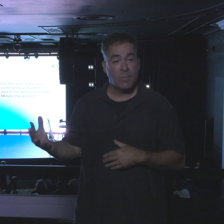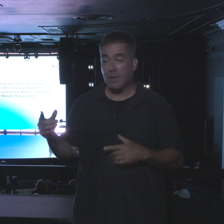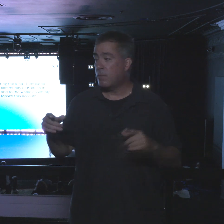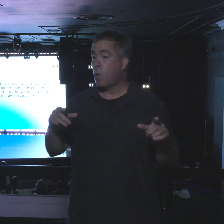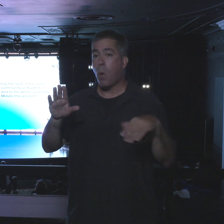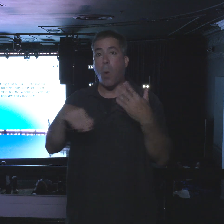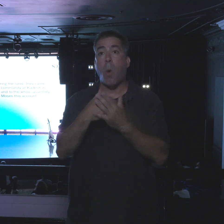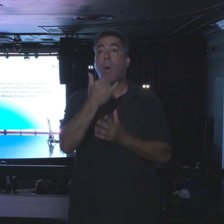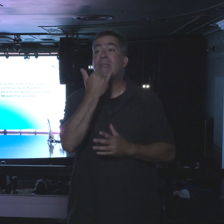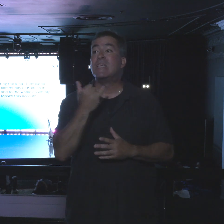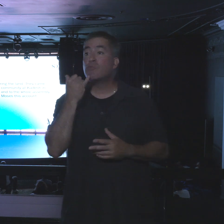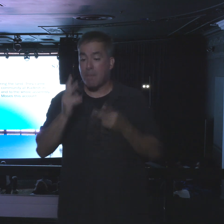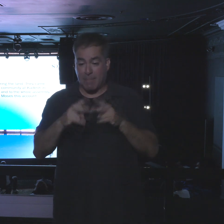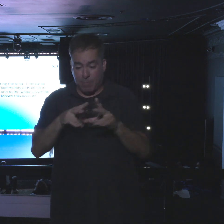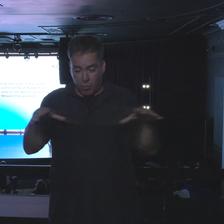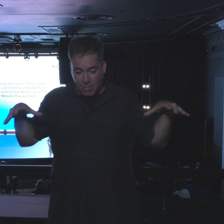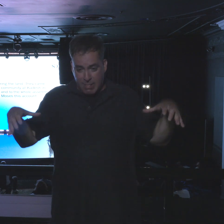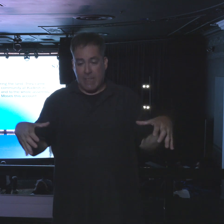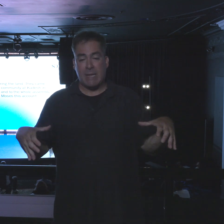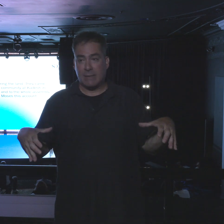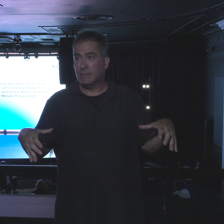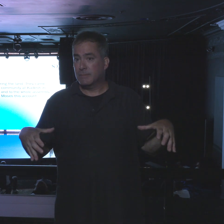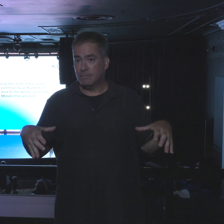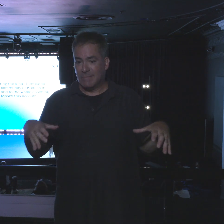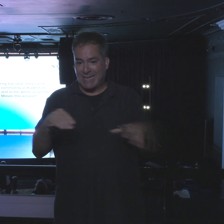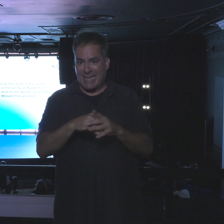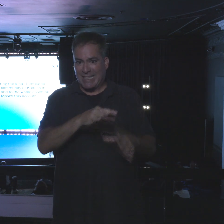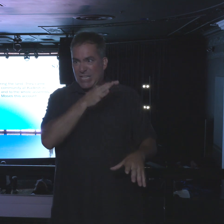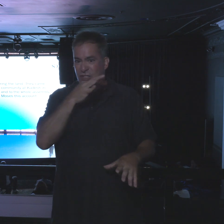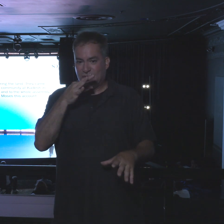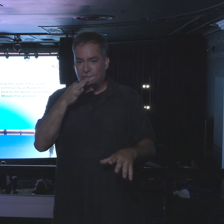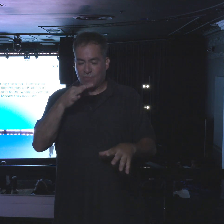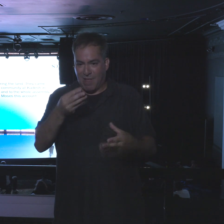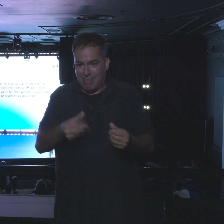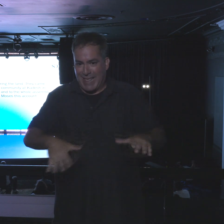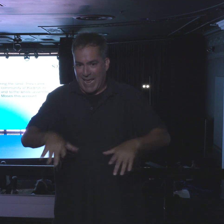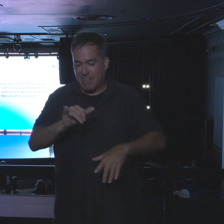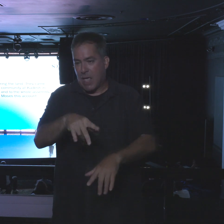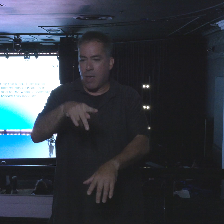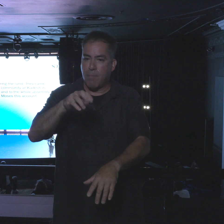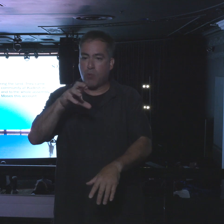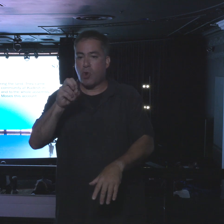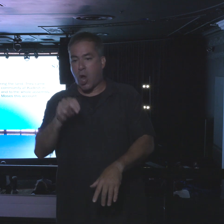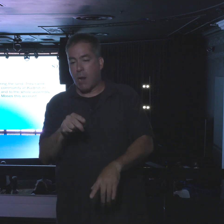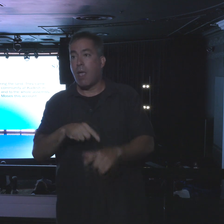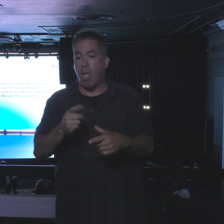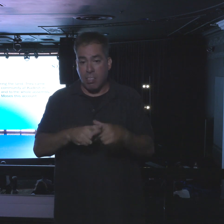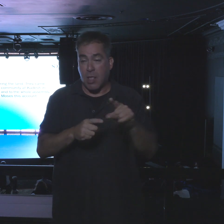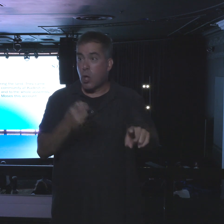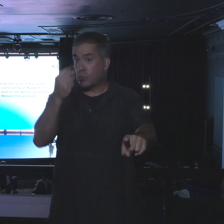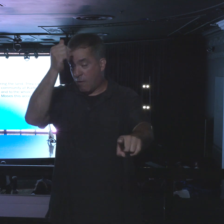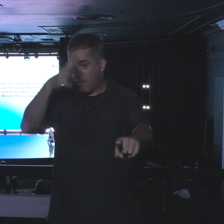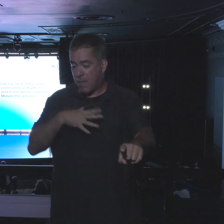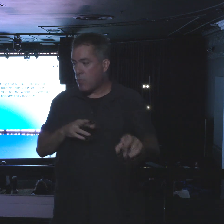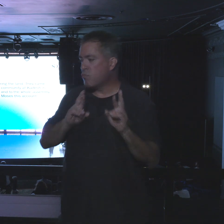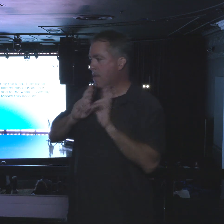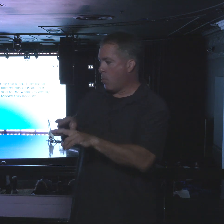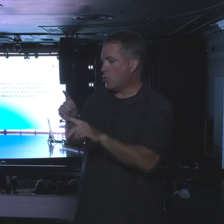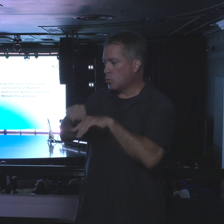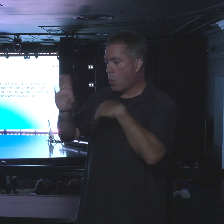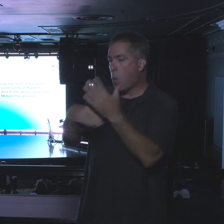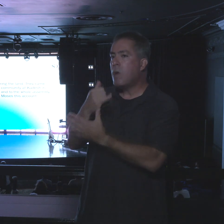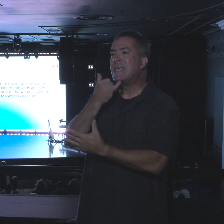Israelite community at Kadesh in the desert of Paran. There they reported to them and to the whole